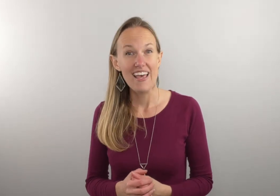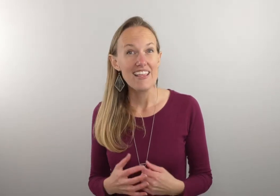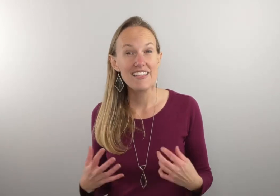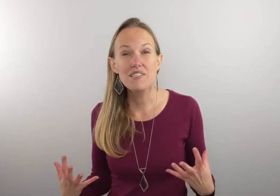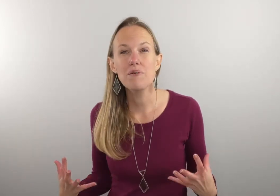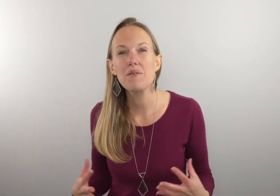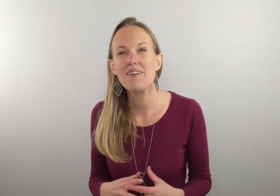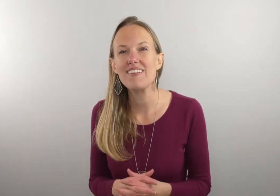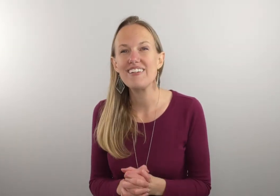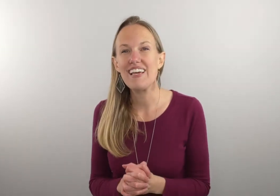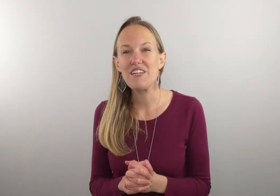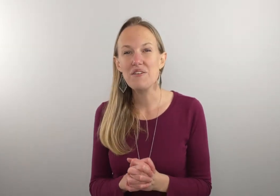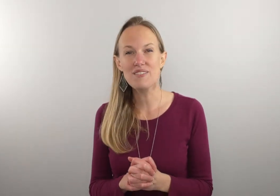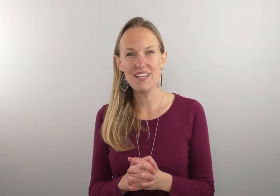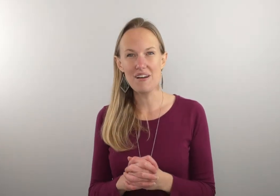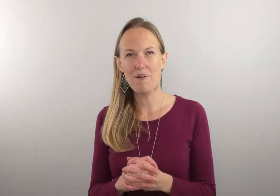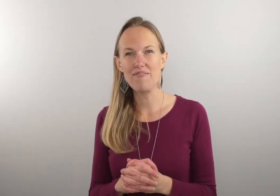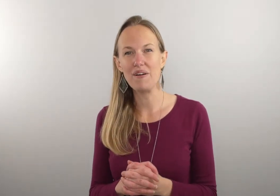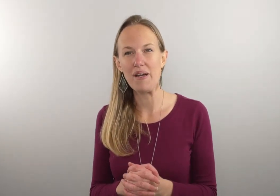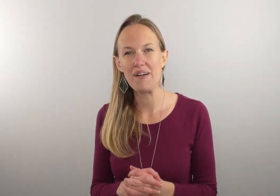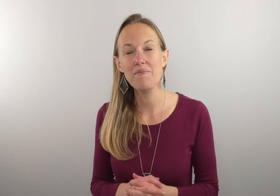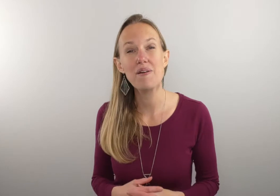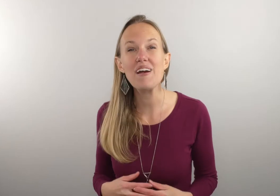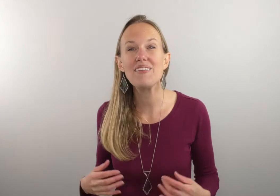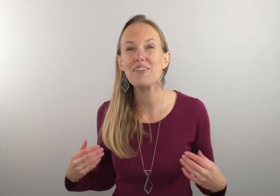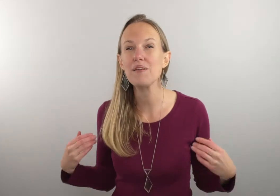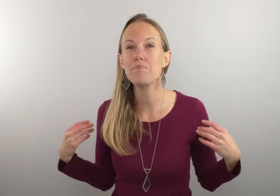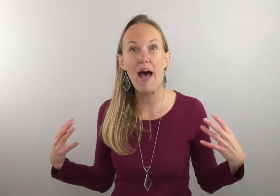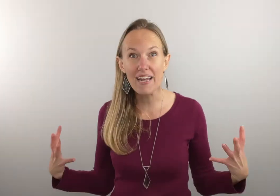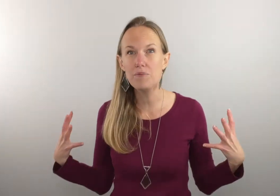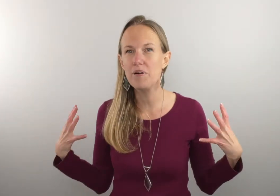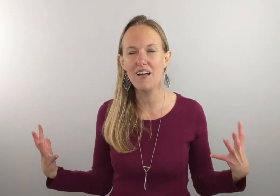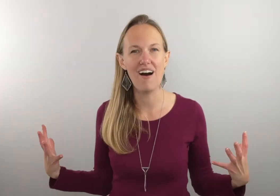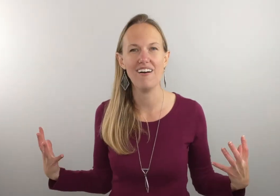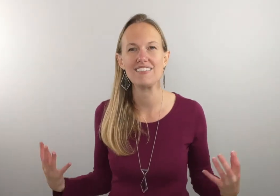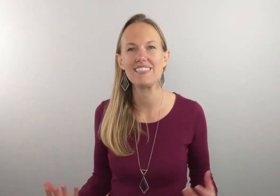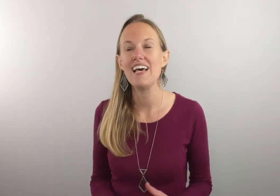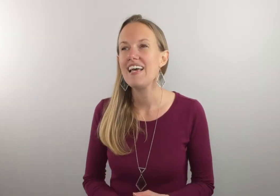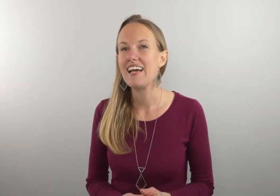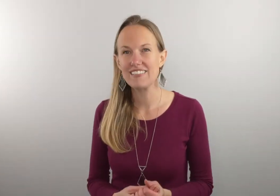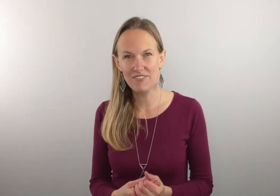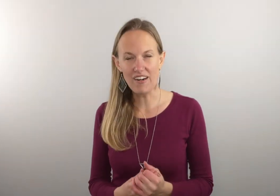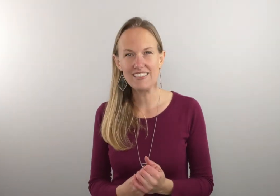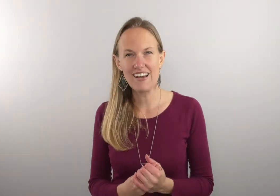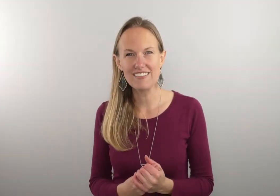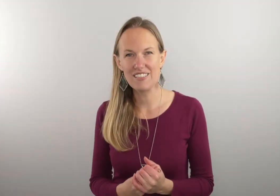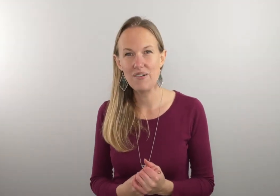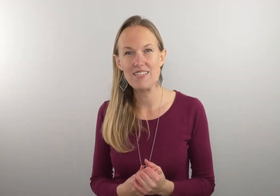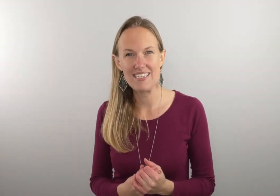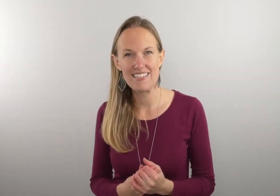This week we are learning a new song by Phil Wickham. We are learning Battle Belongs. Now as far as songs go this is a